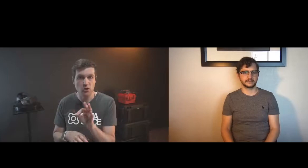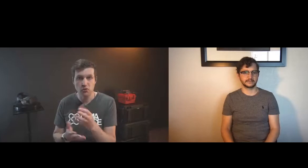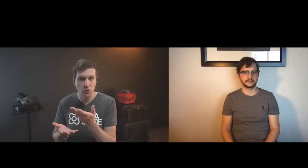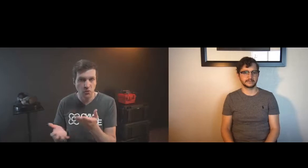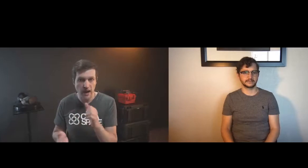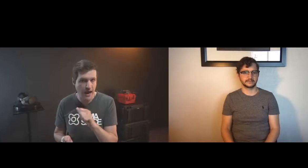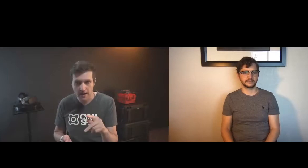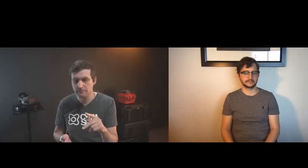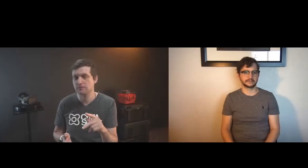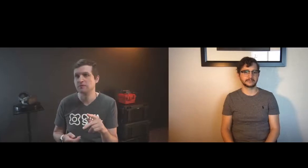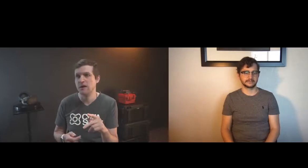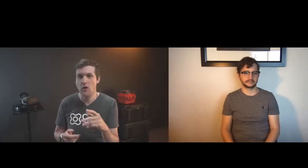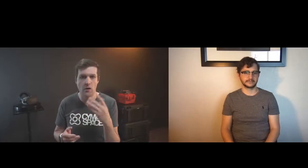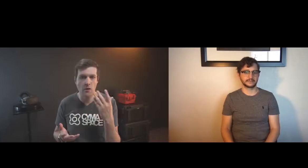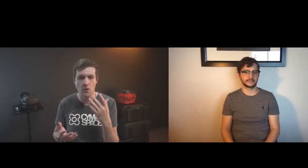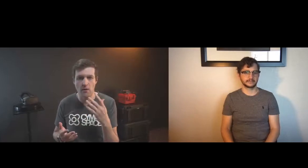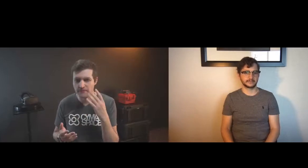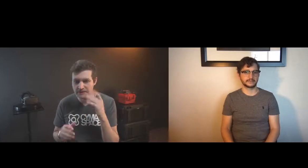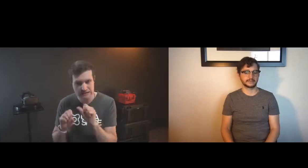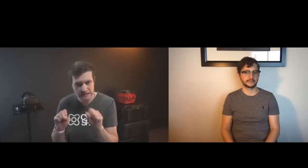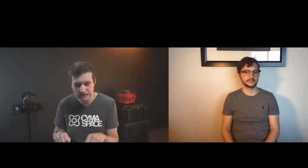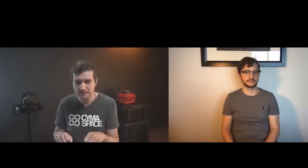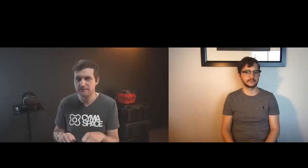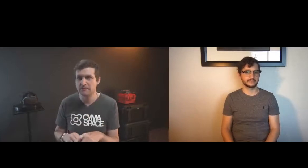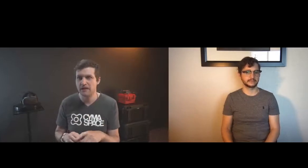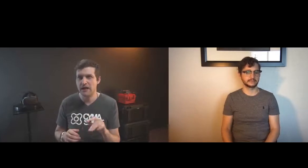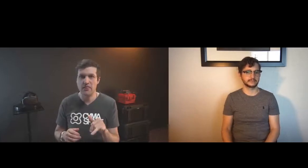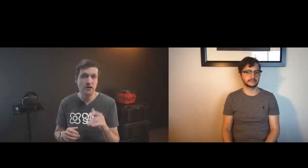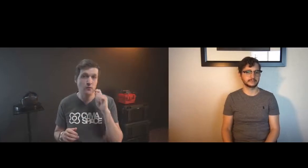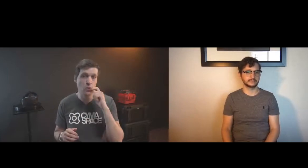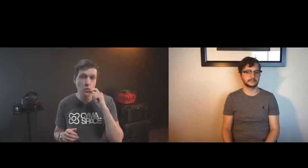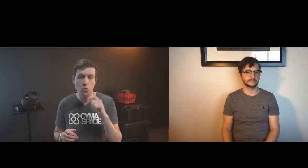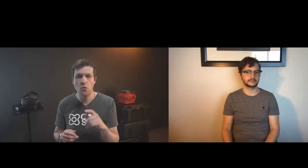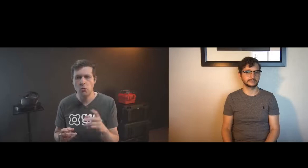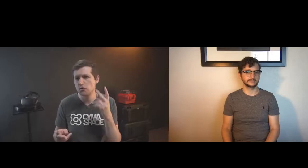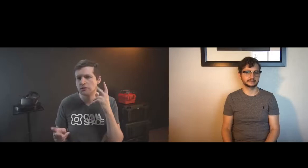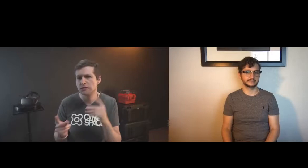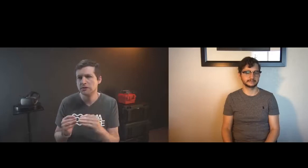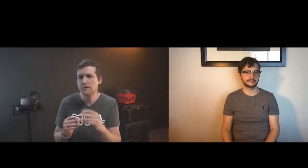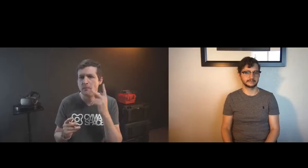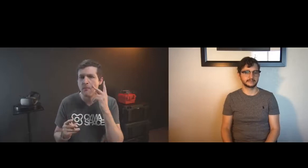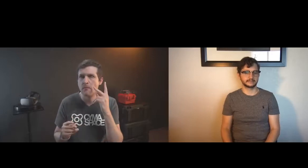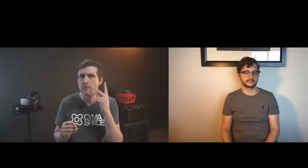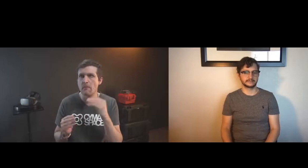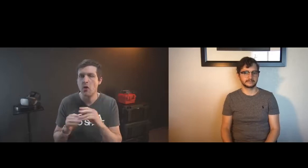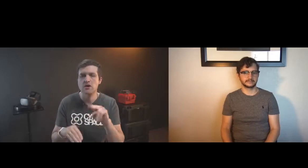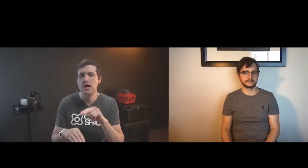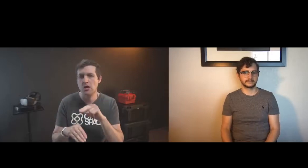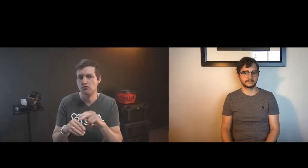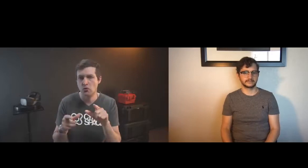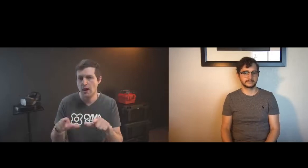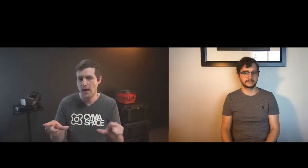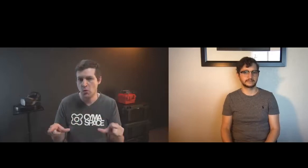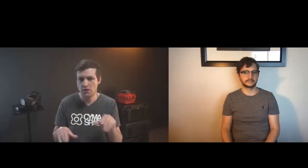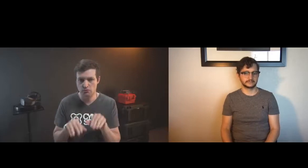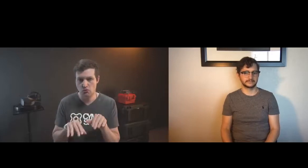creative and create functional apps and systems so i think we're going